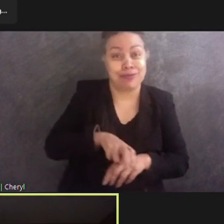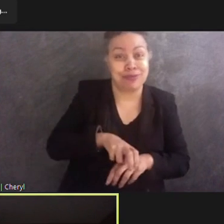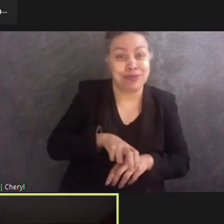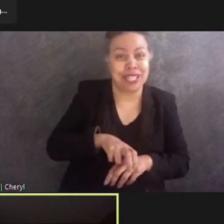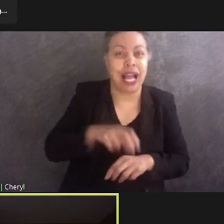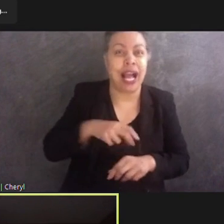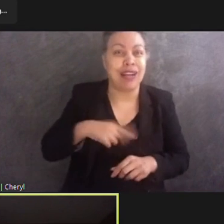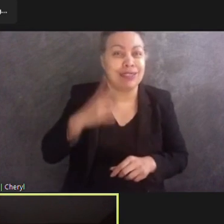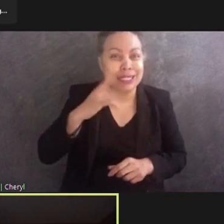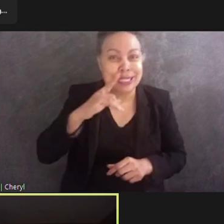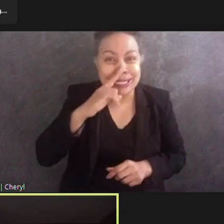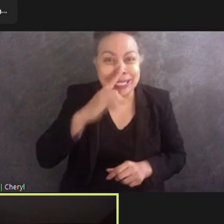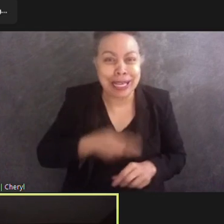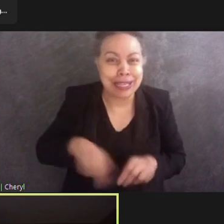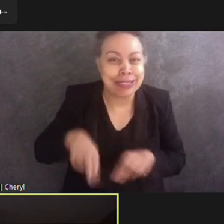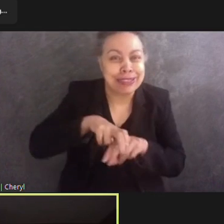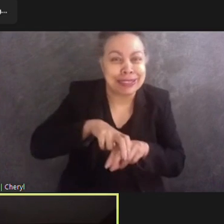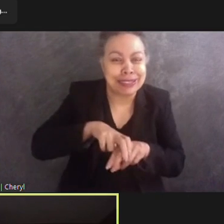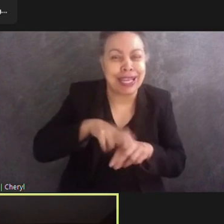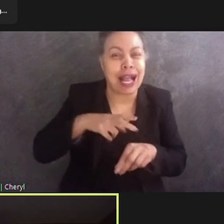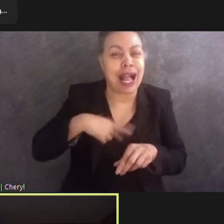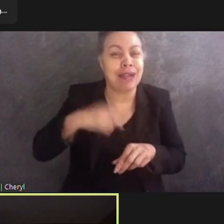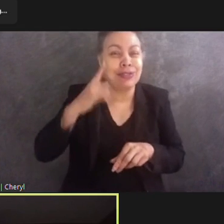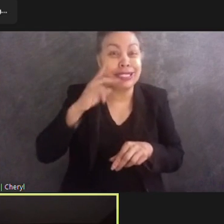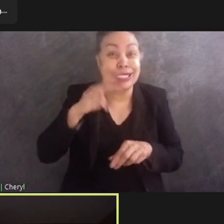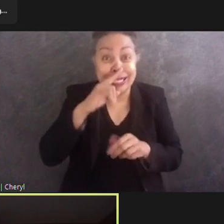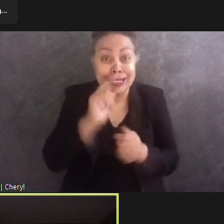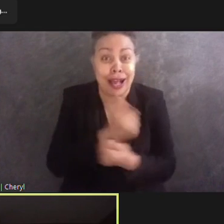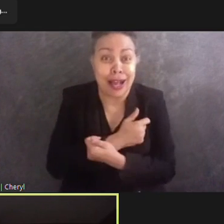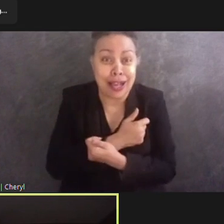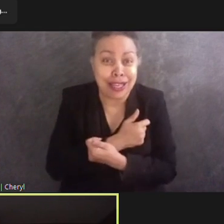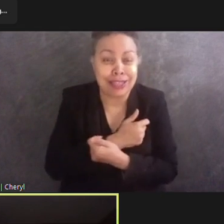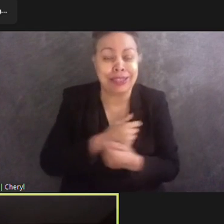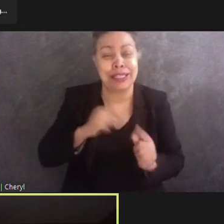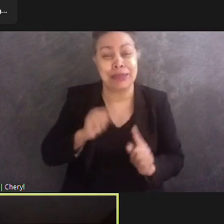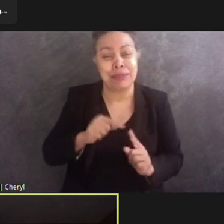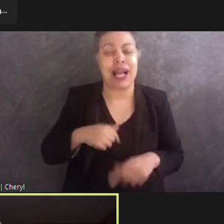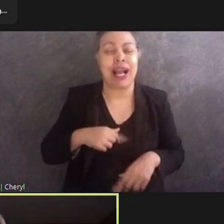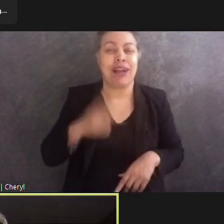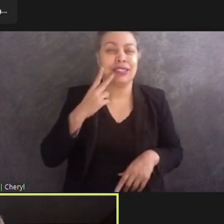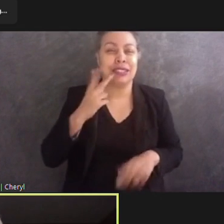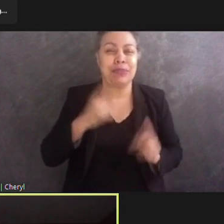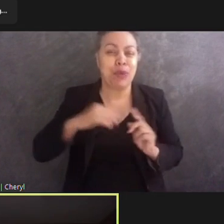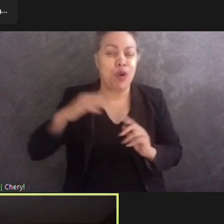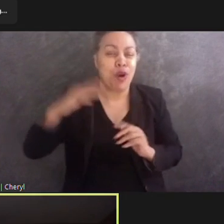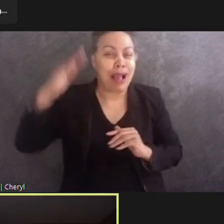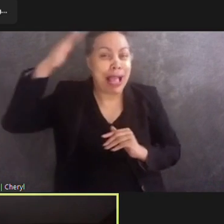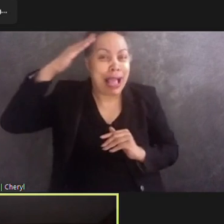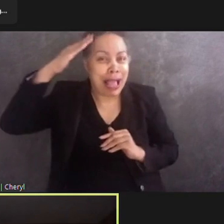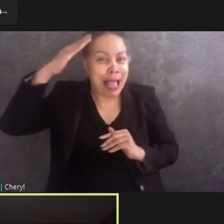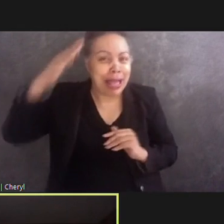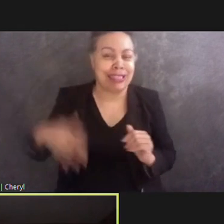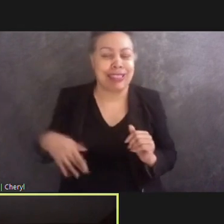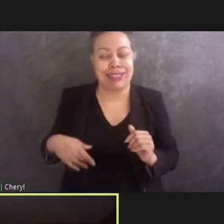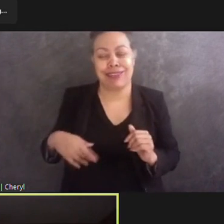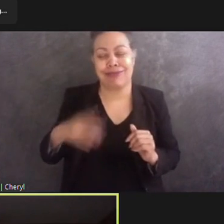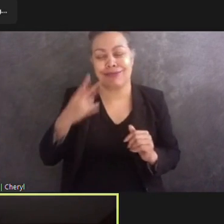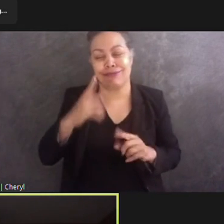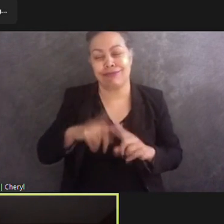his lap. I've seen all kids hugging him. I've seen them patting him on the head. But it was done